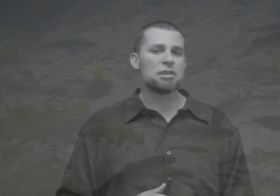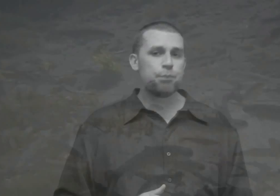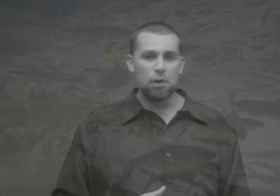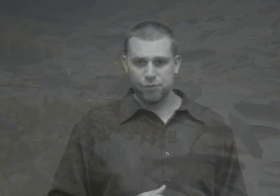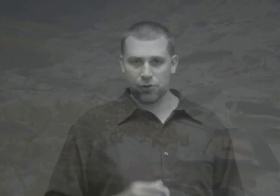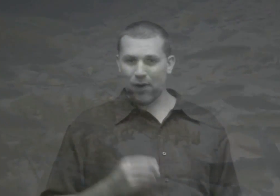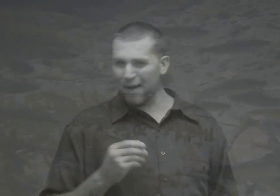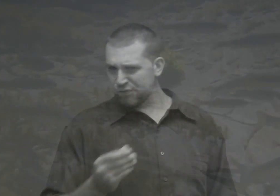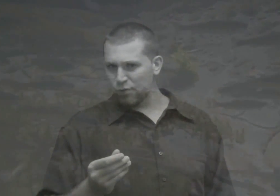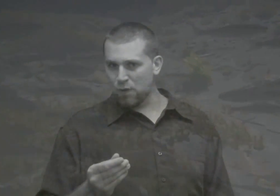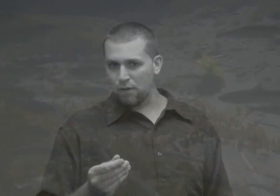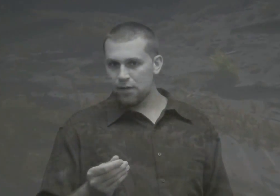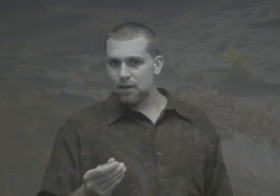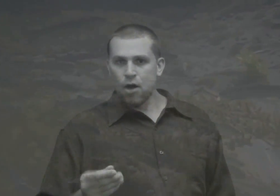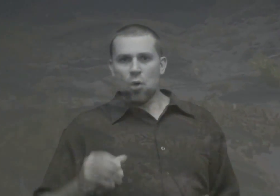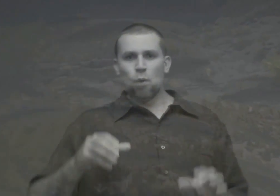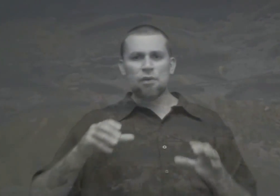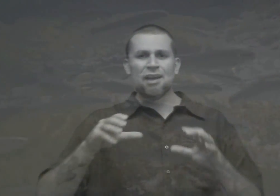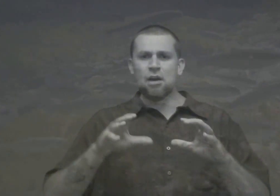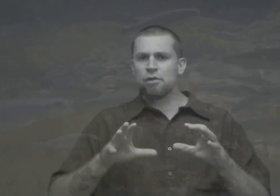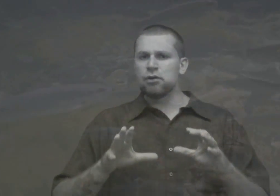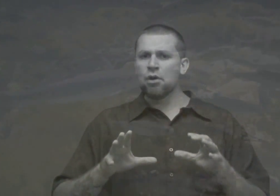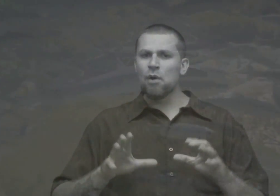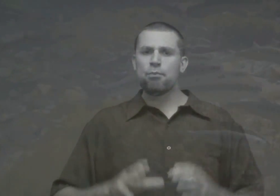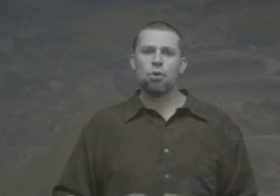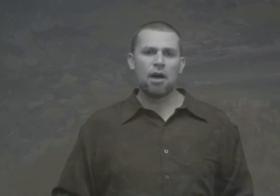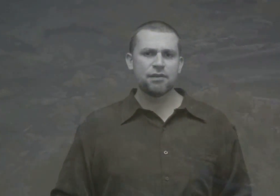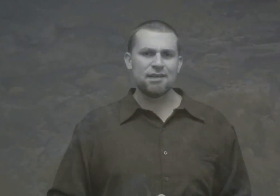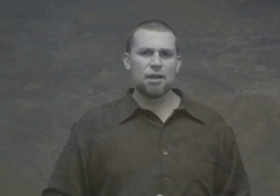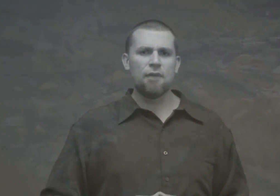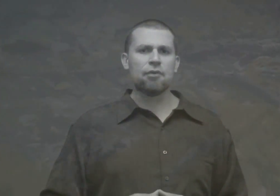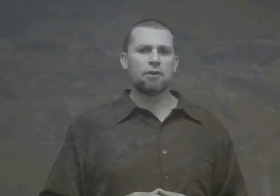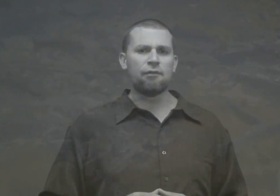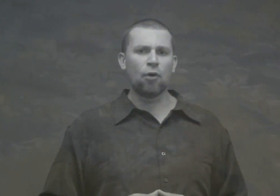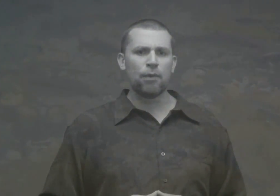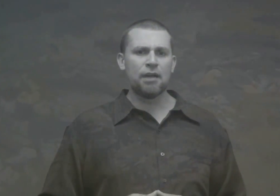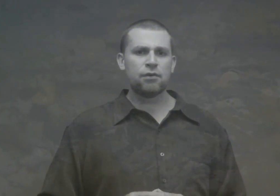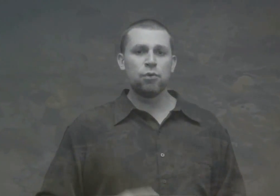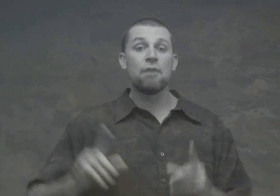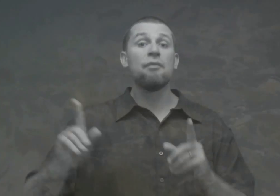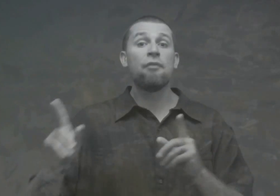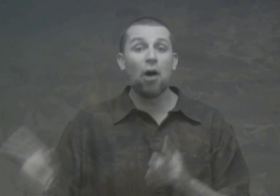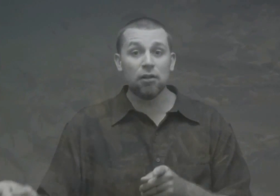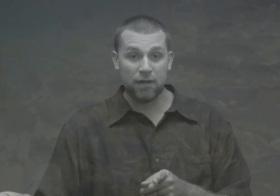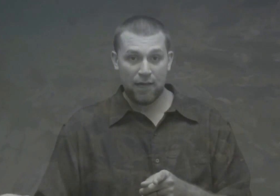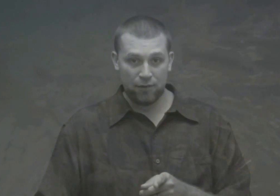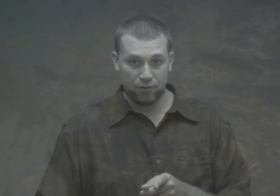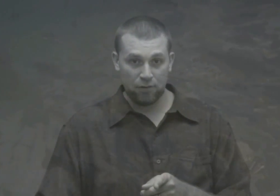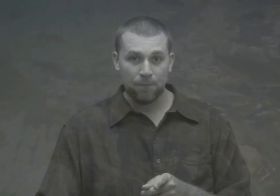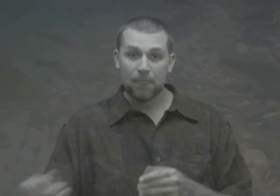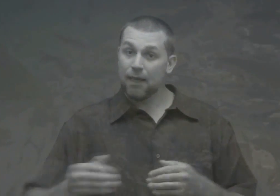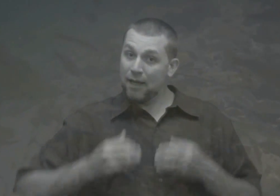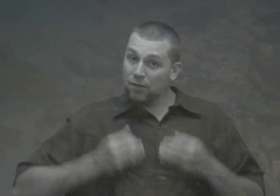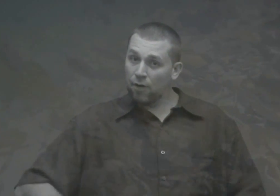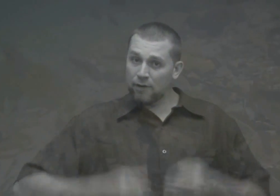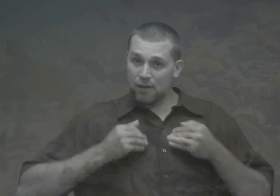spiritual estuary, where they undergo a process of conformity to the fallen nature internally,